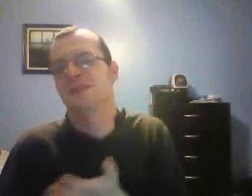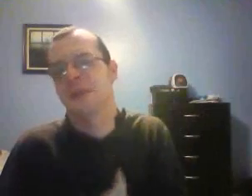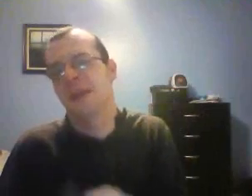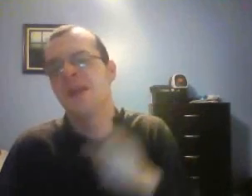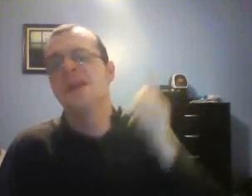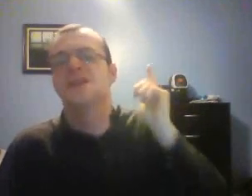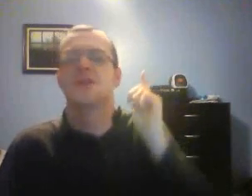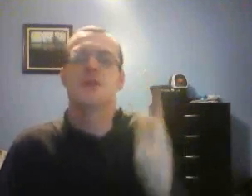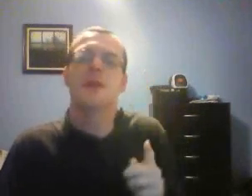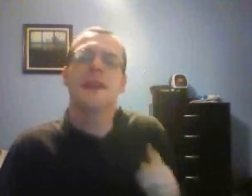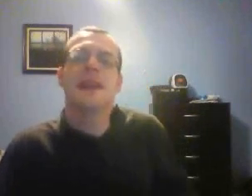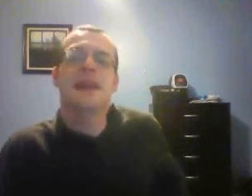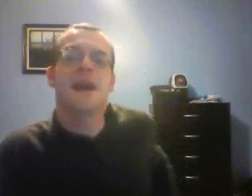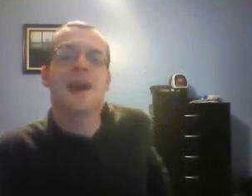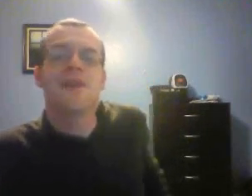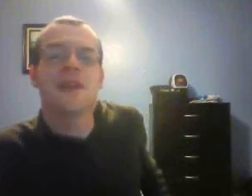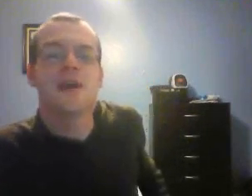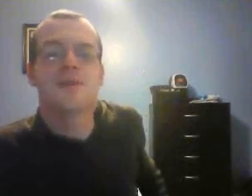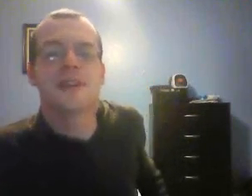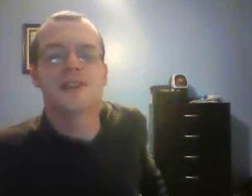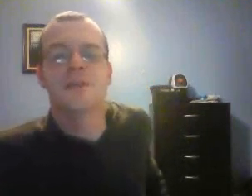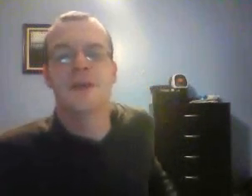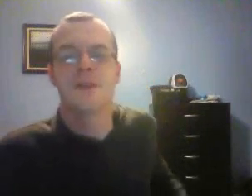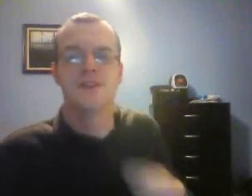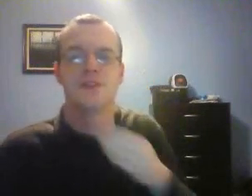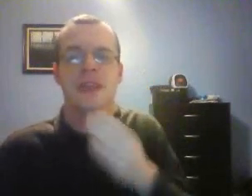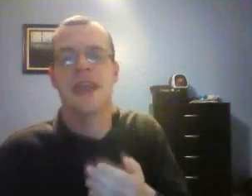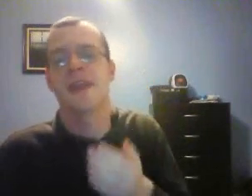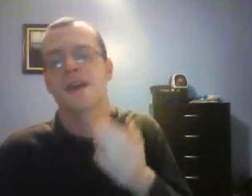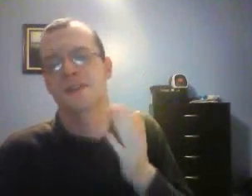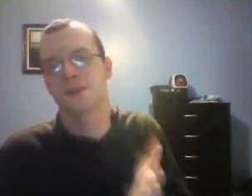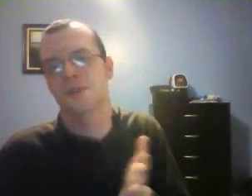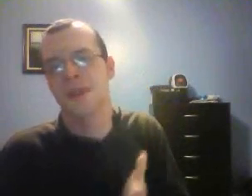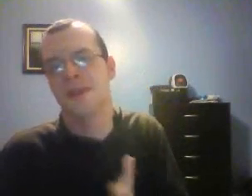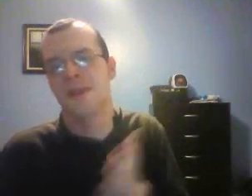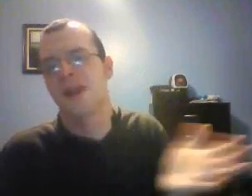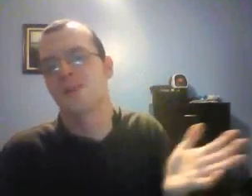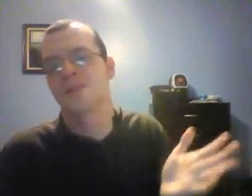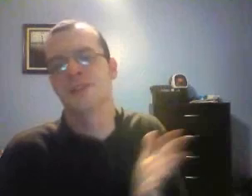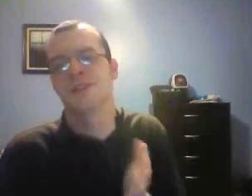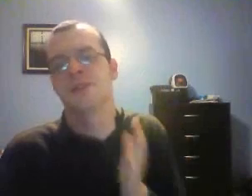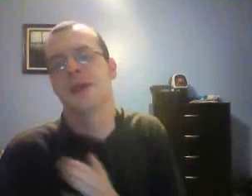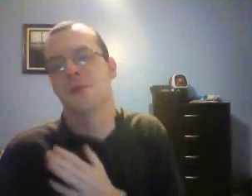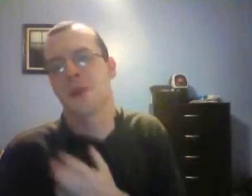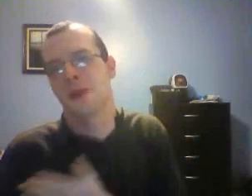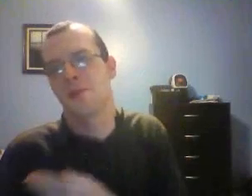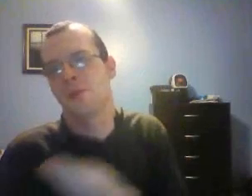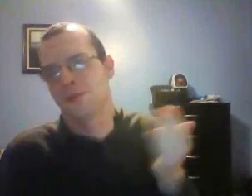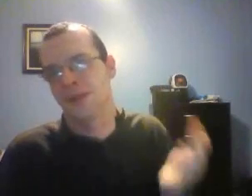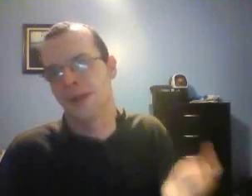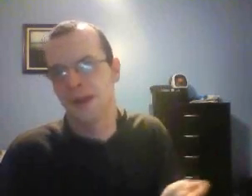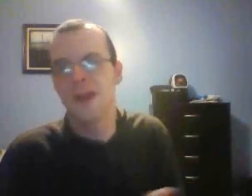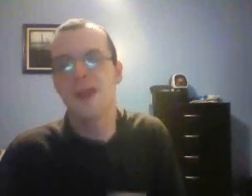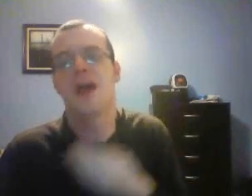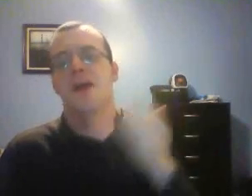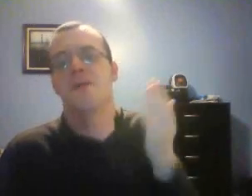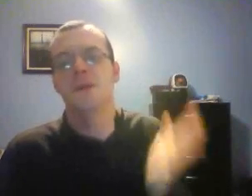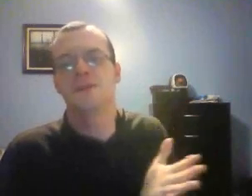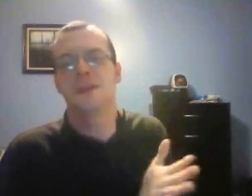Excuse me. So if you want to get in on the conversation about this, you can on social media. The conversation is going on right now. I posted a lot of news